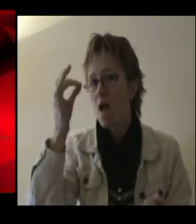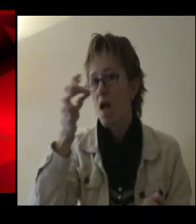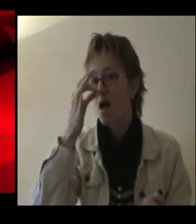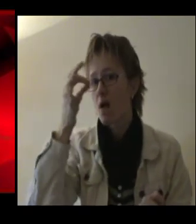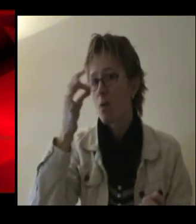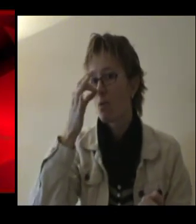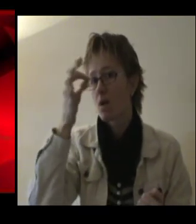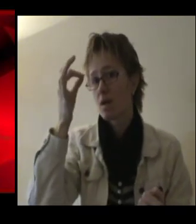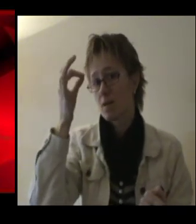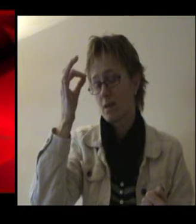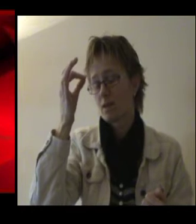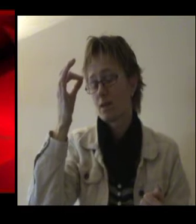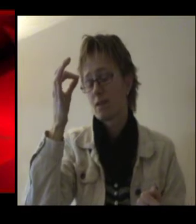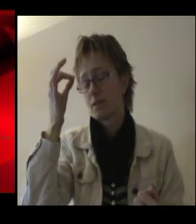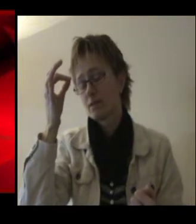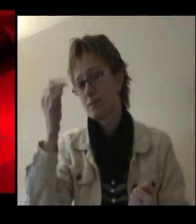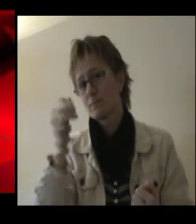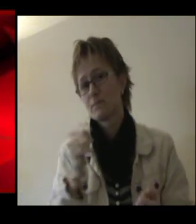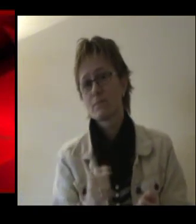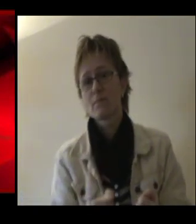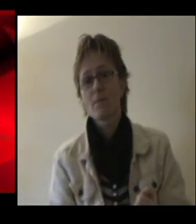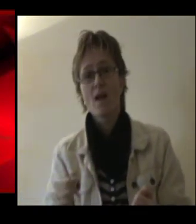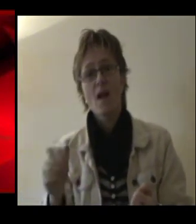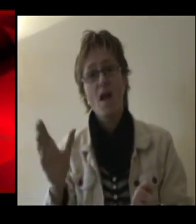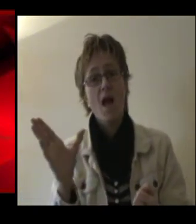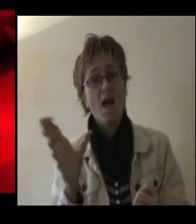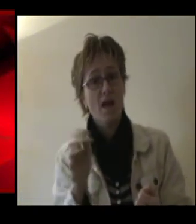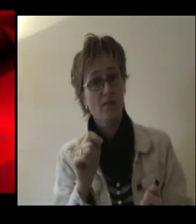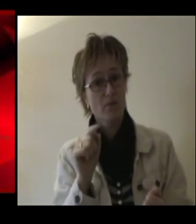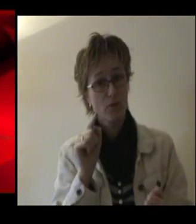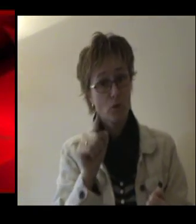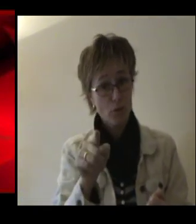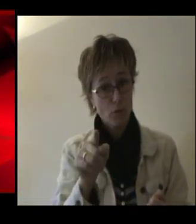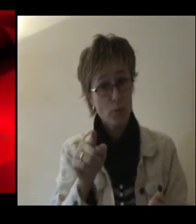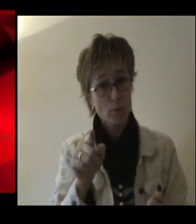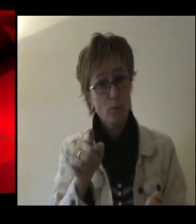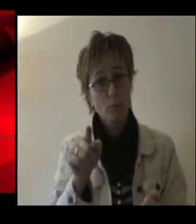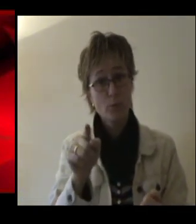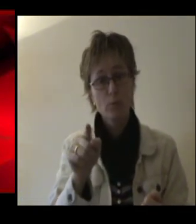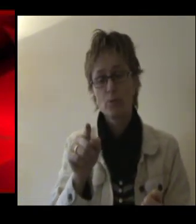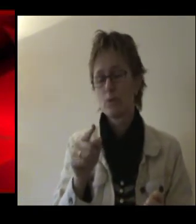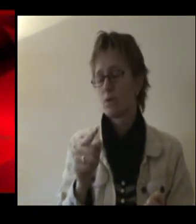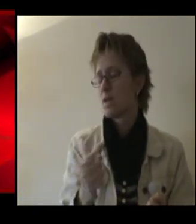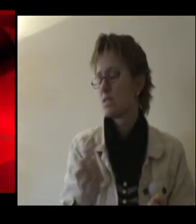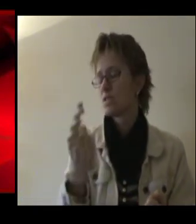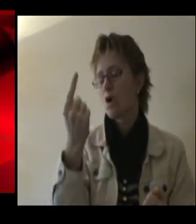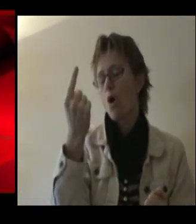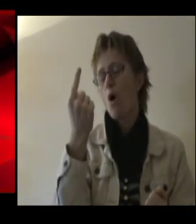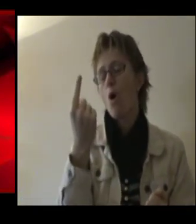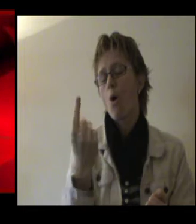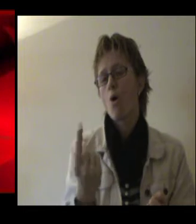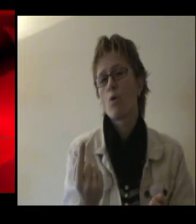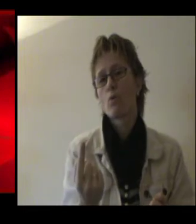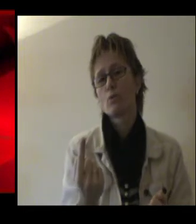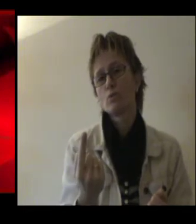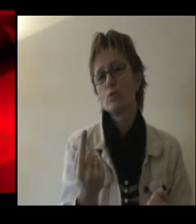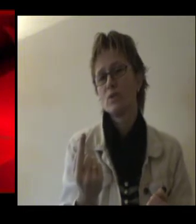flower And you, it's all